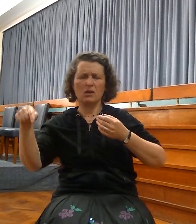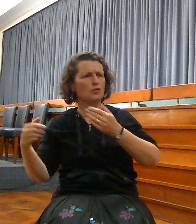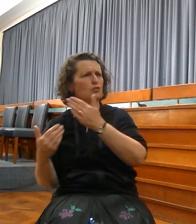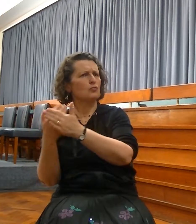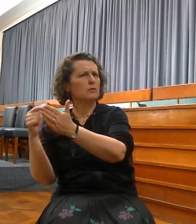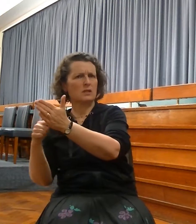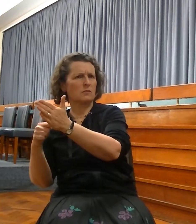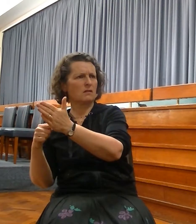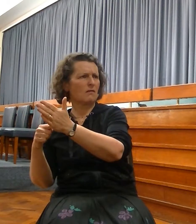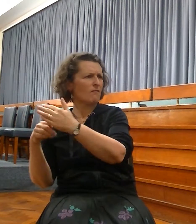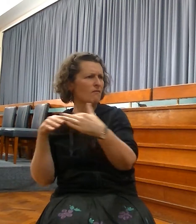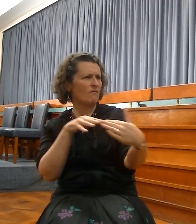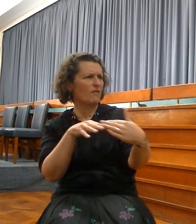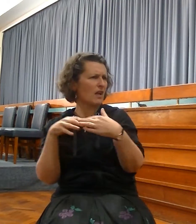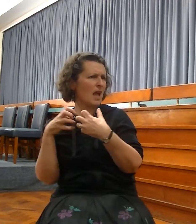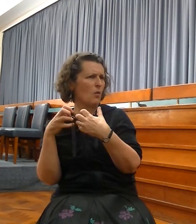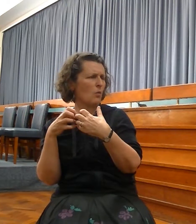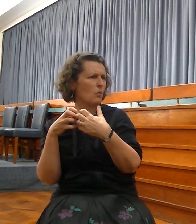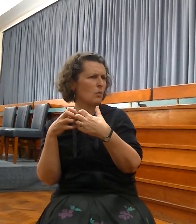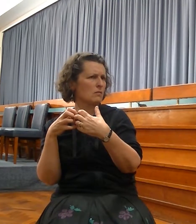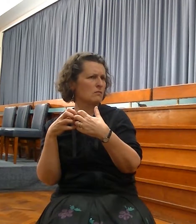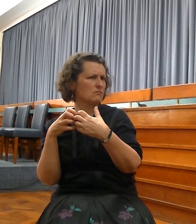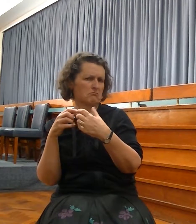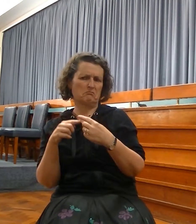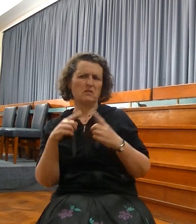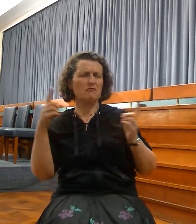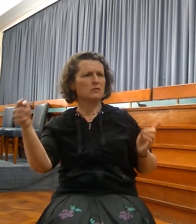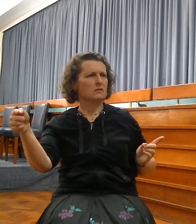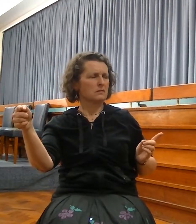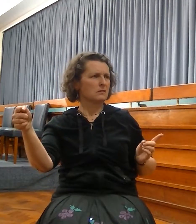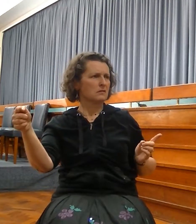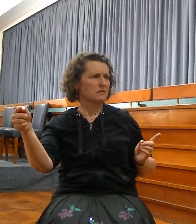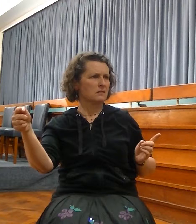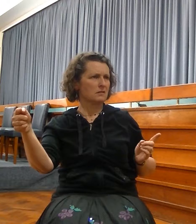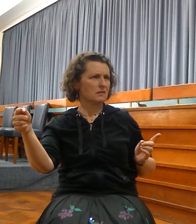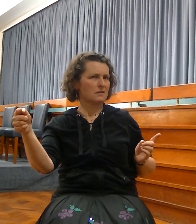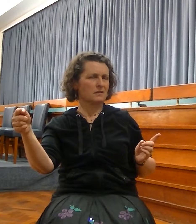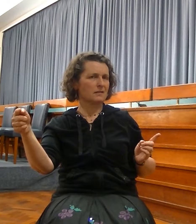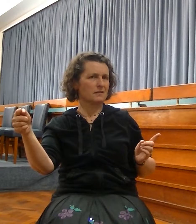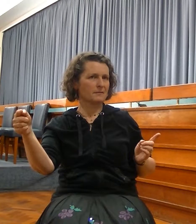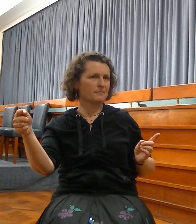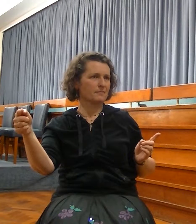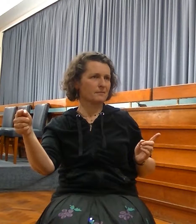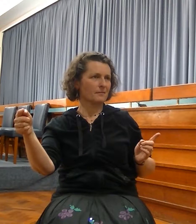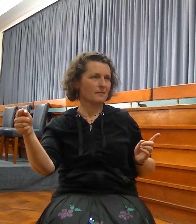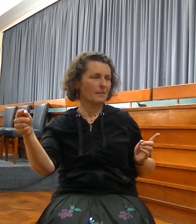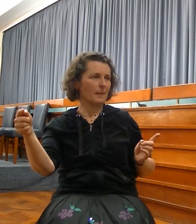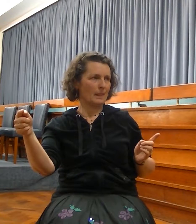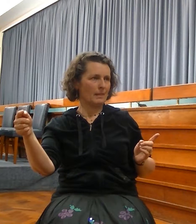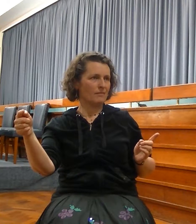be fought with weapons unknown to the prophets of that time. So, their prophecies were expressed in the